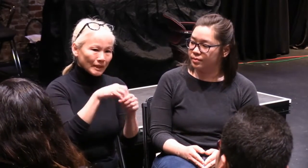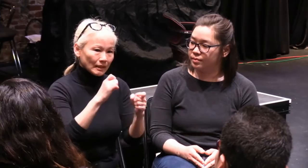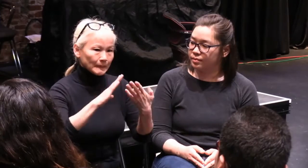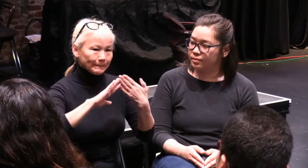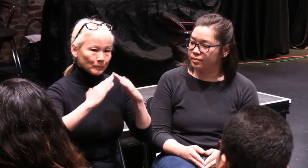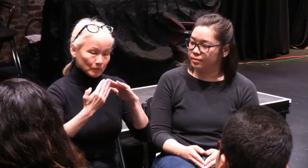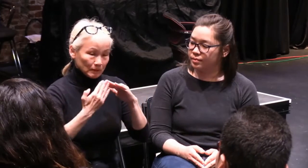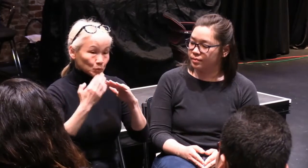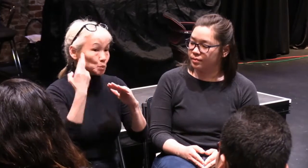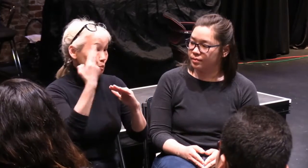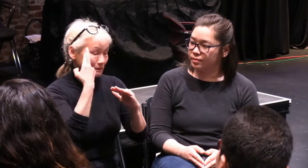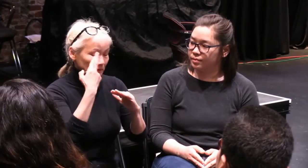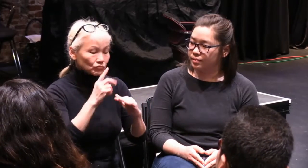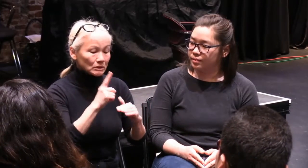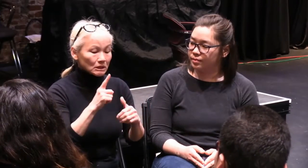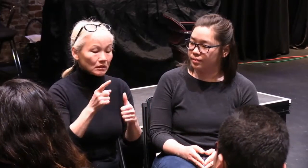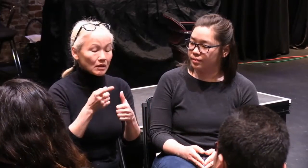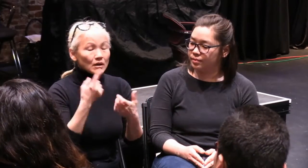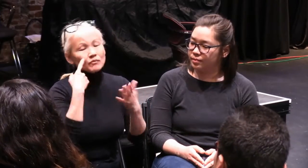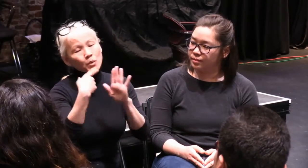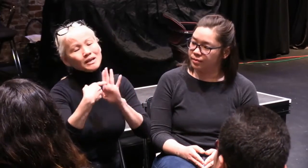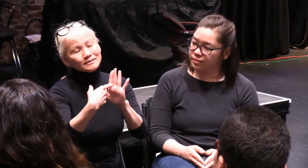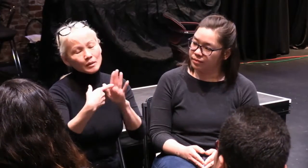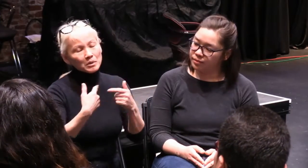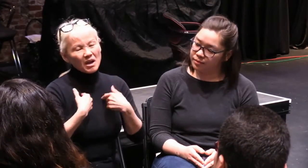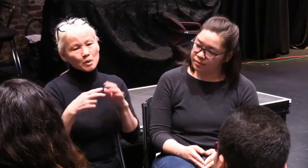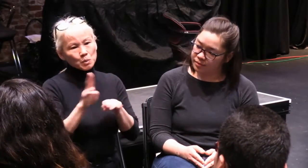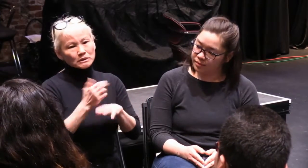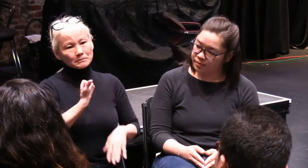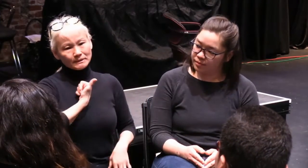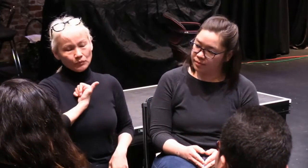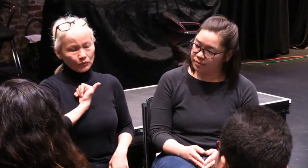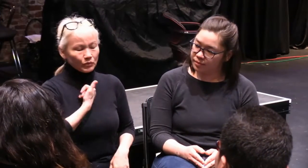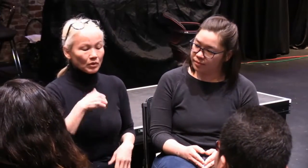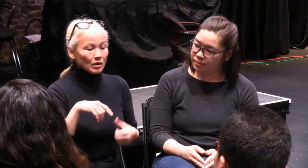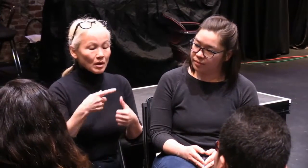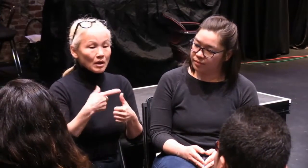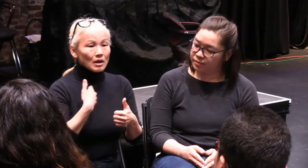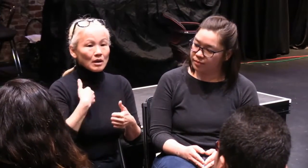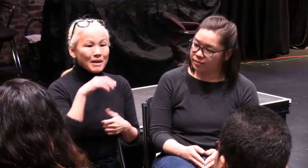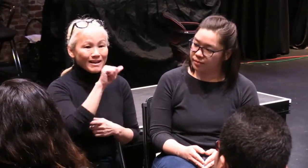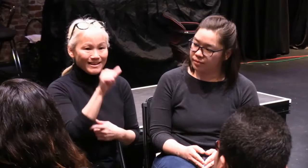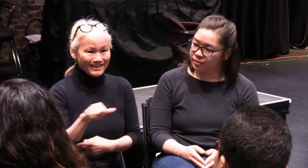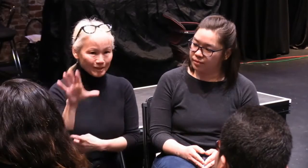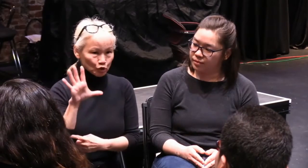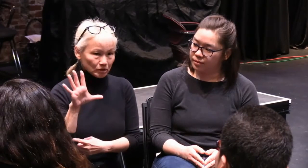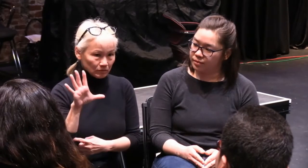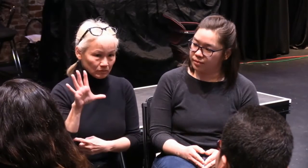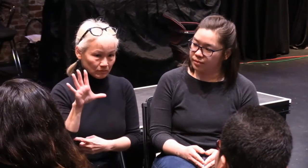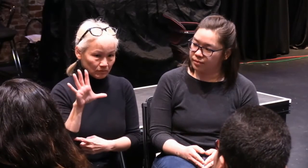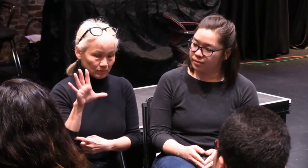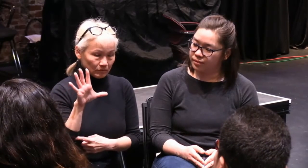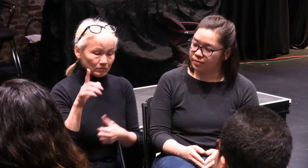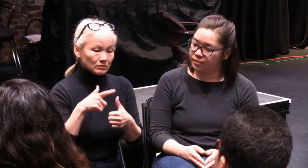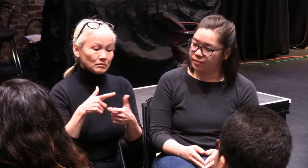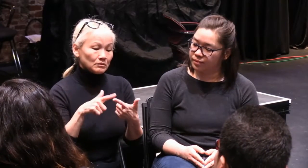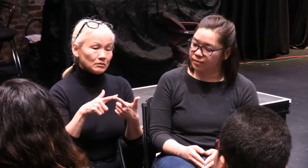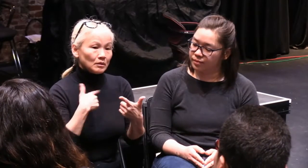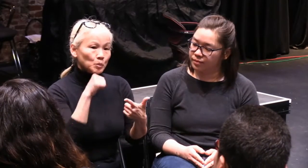There are several barriers within an intersectional experience, experience, and I'll speak personally as an Asian